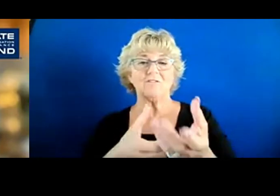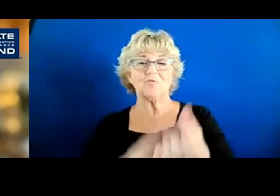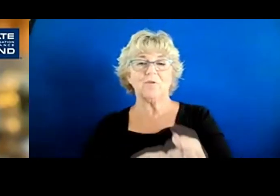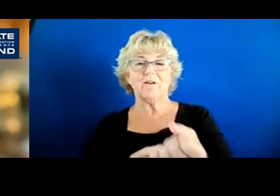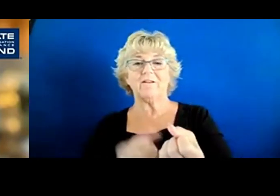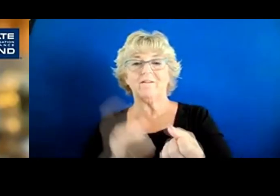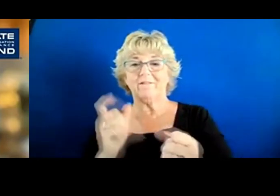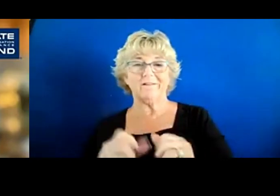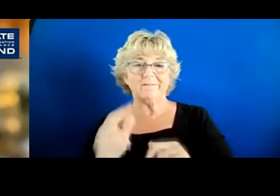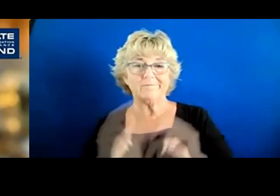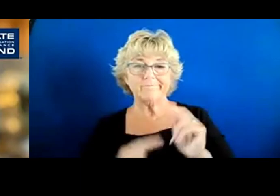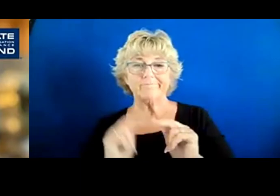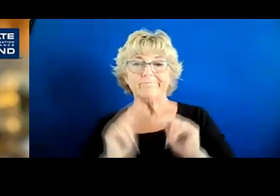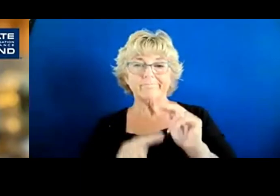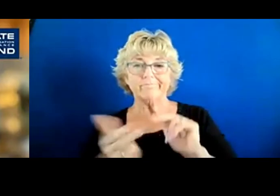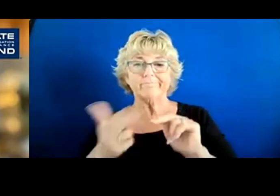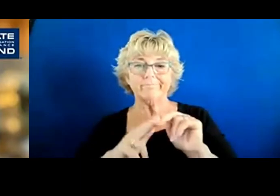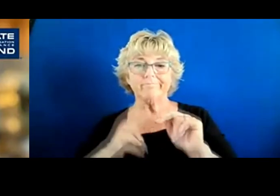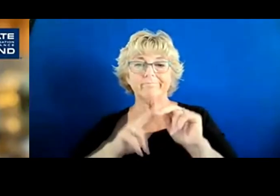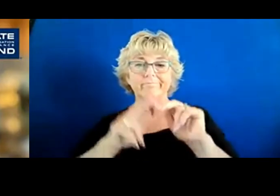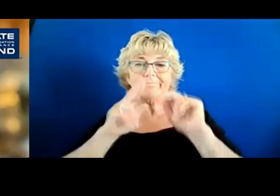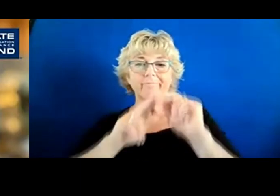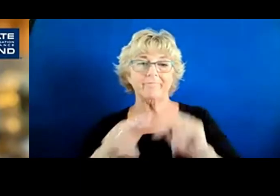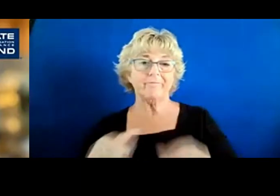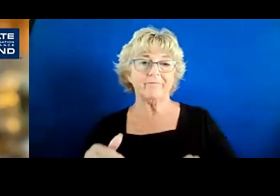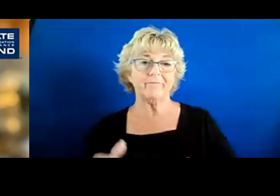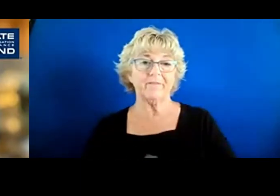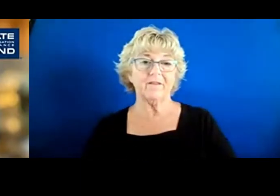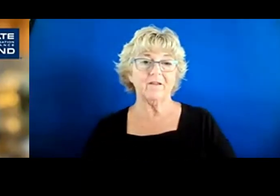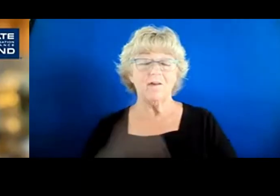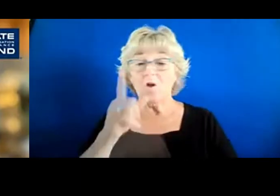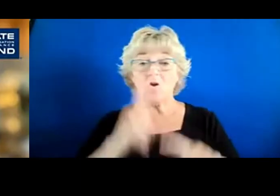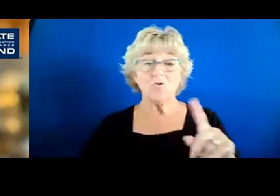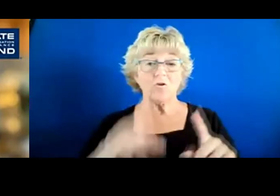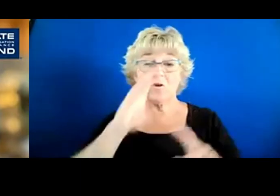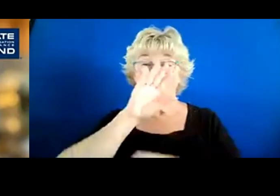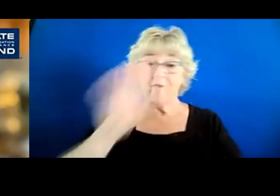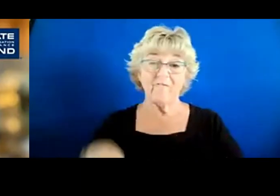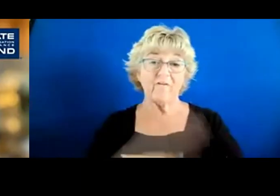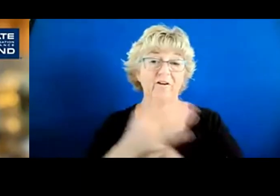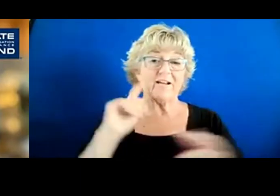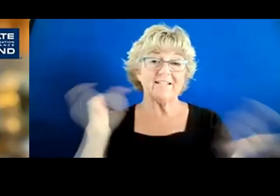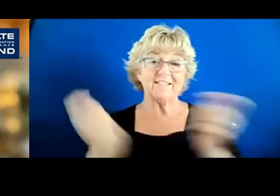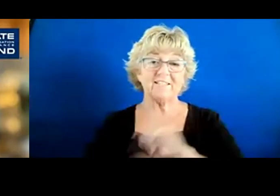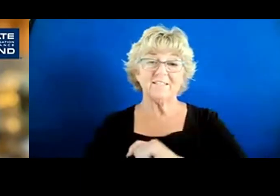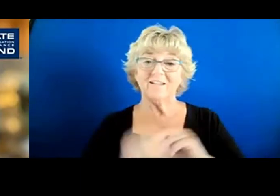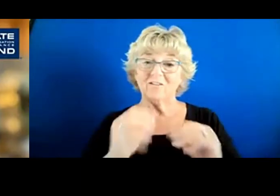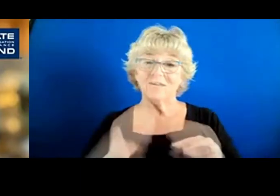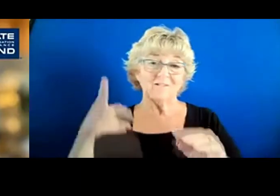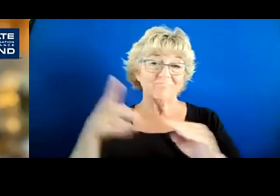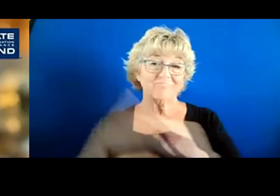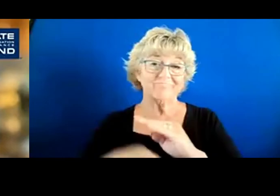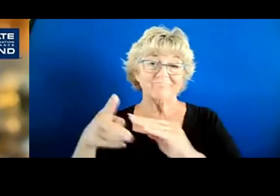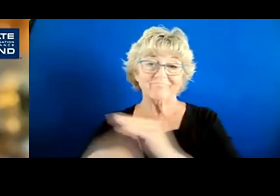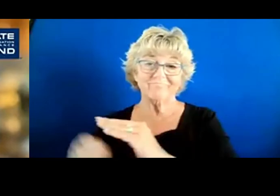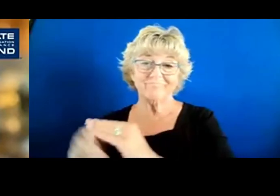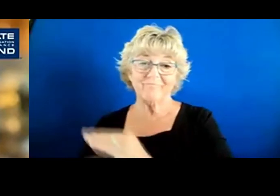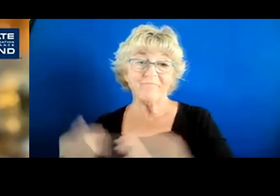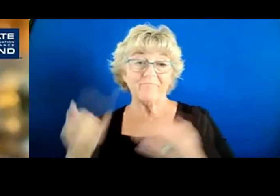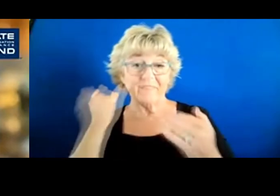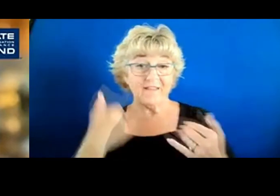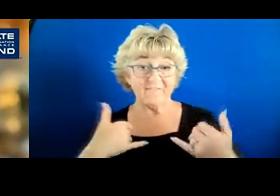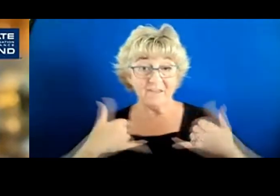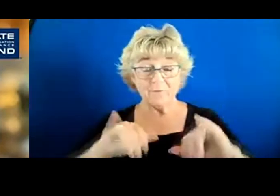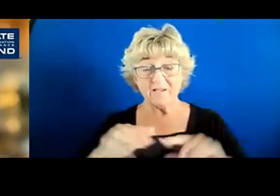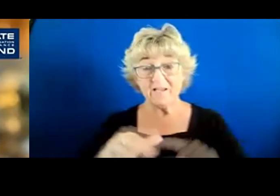rebuild that trust. And we did it in several ways. You couldn't do it overnight. There was no shortcut. Had I still been in a